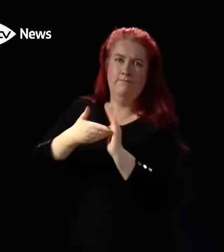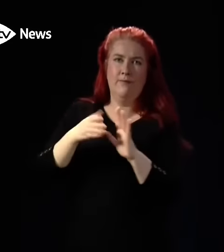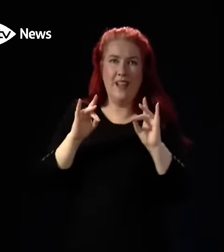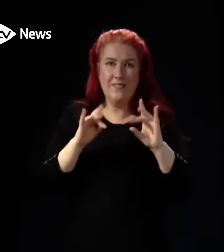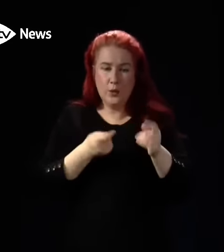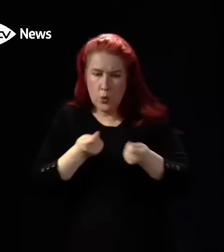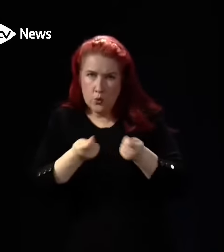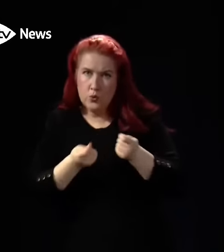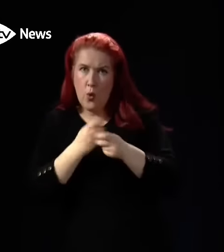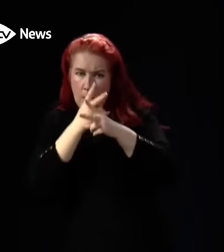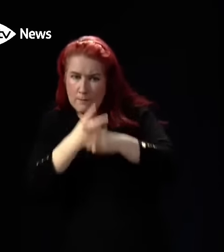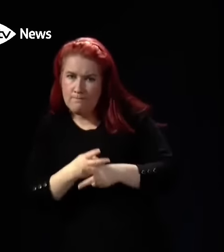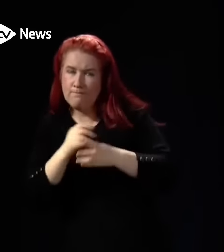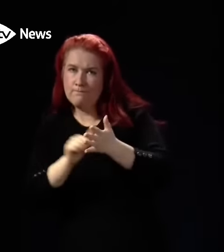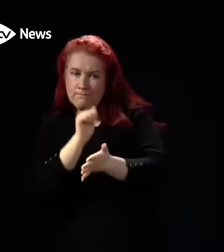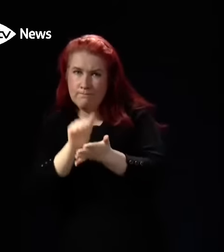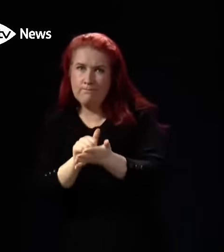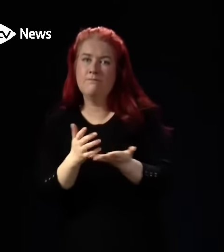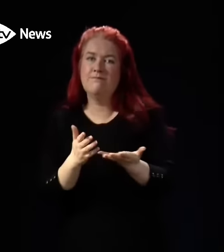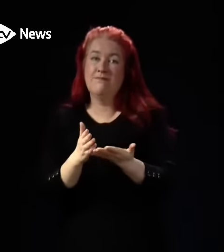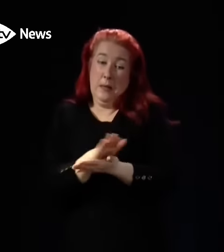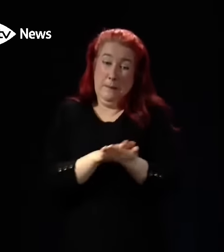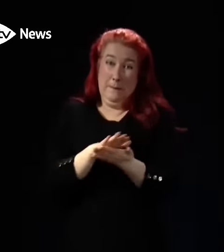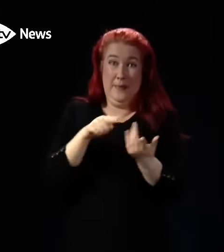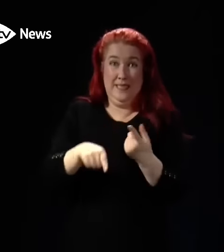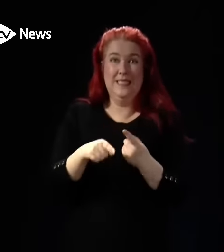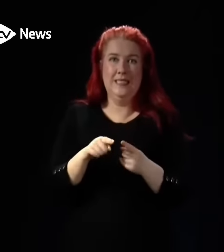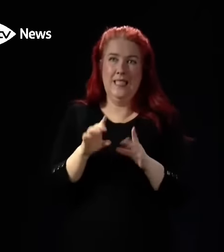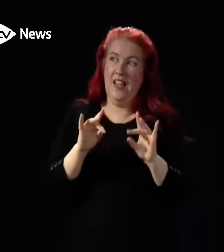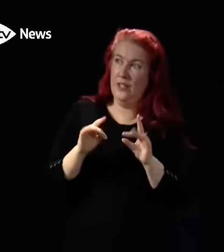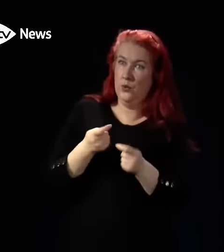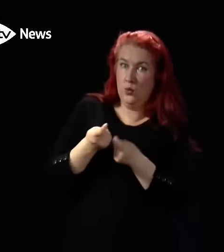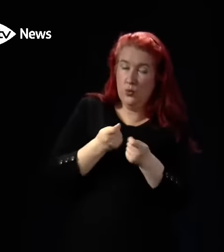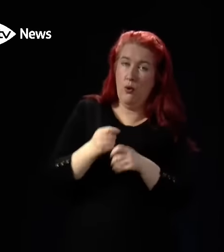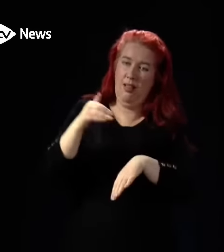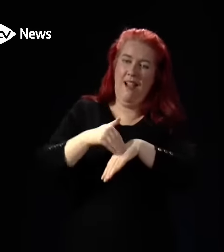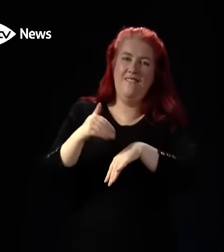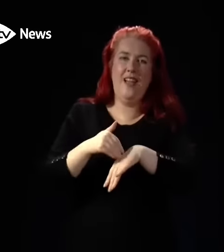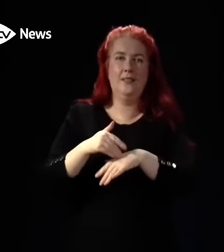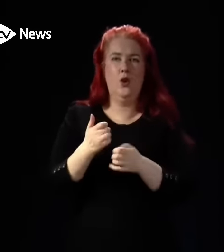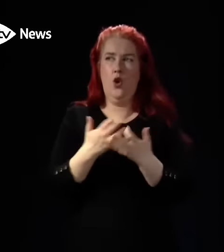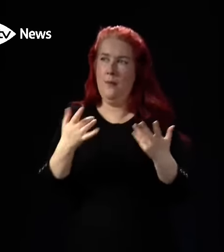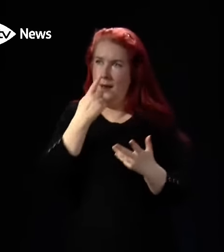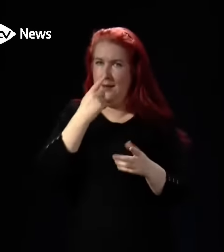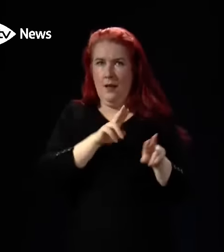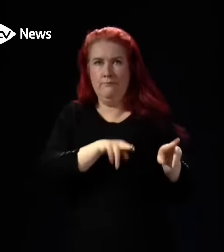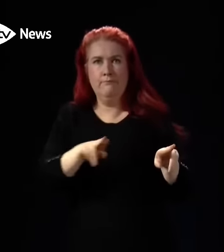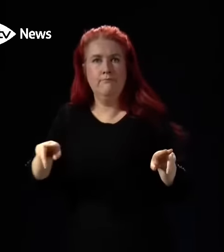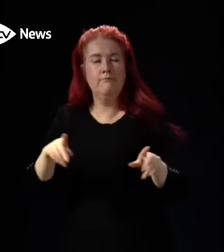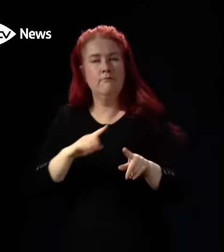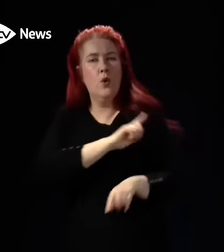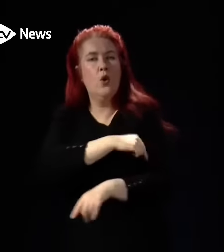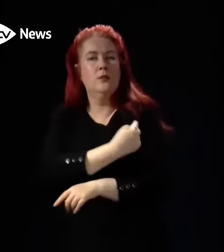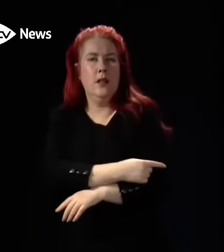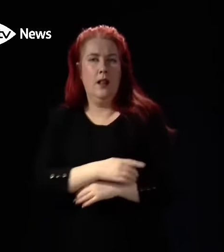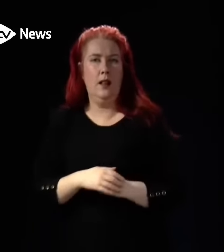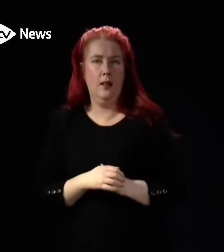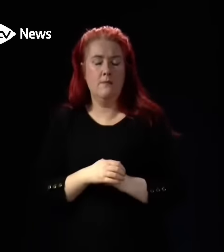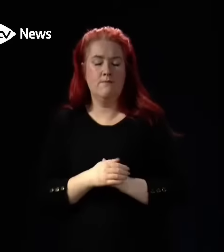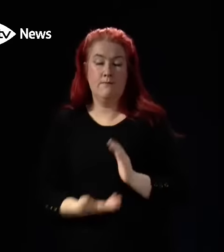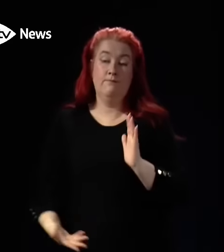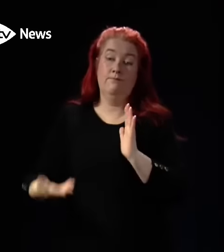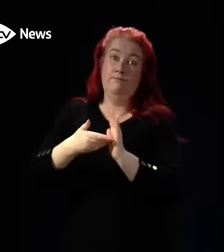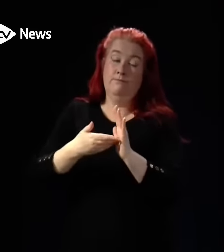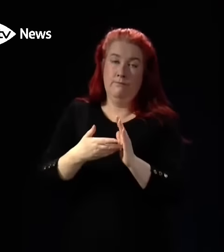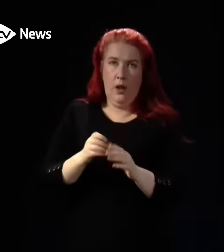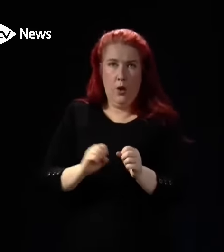procedures have to be in place and that has an impact on hospital capacity. In addition to the ongoing impact of Covid